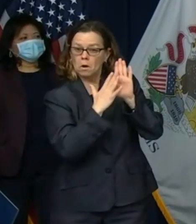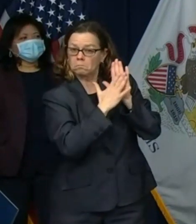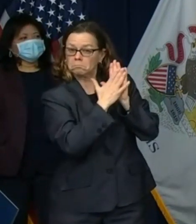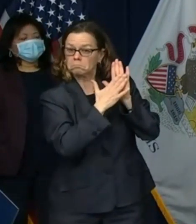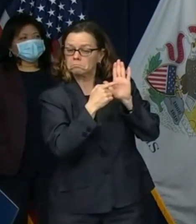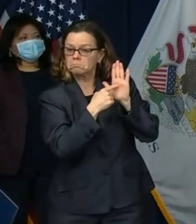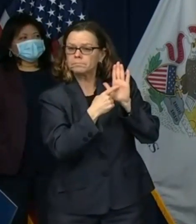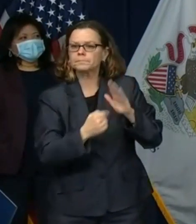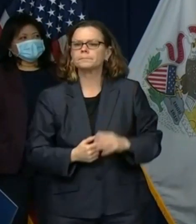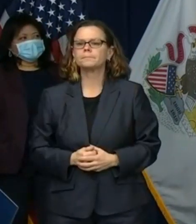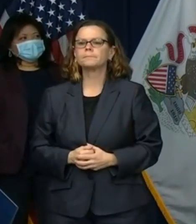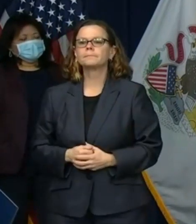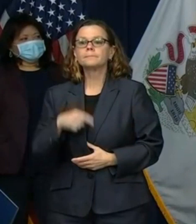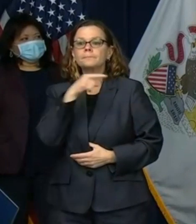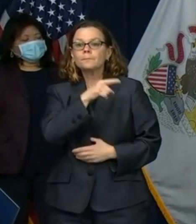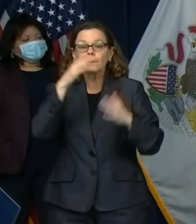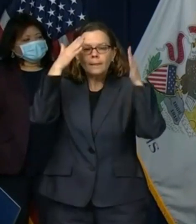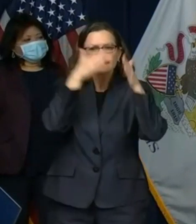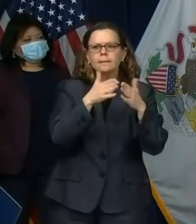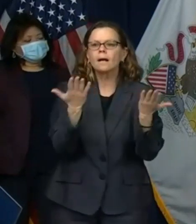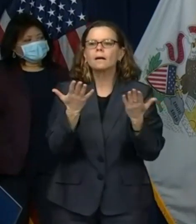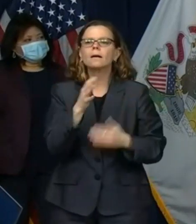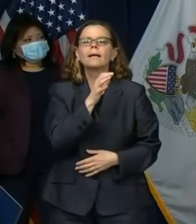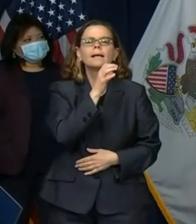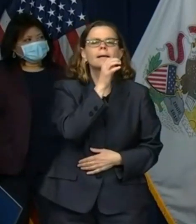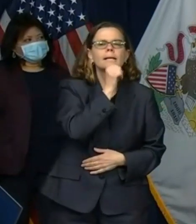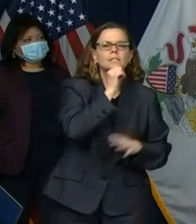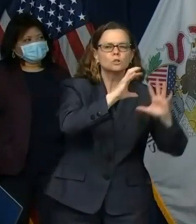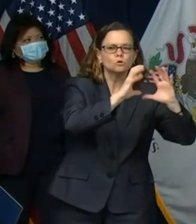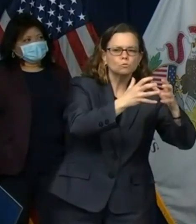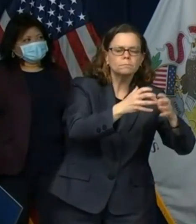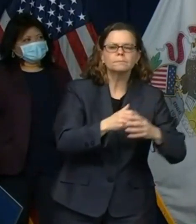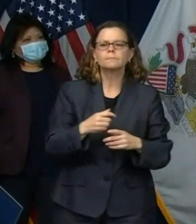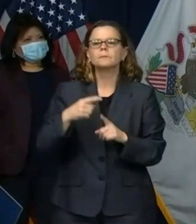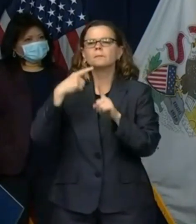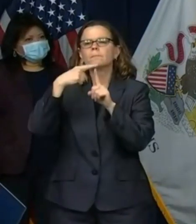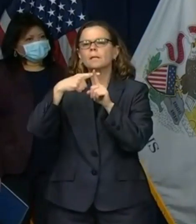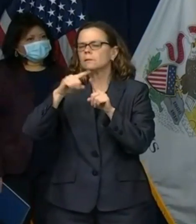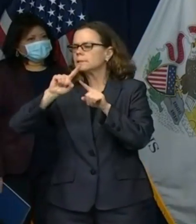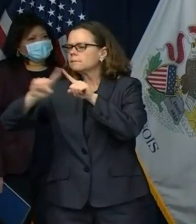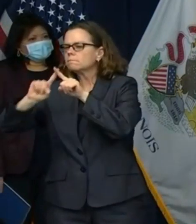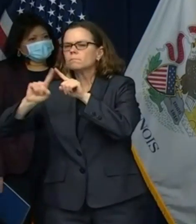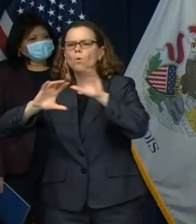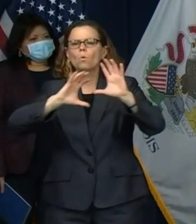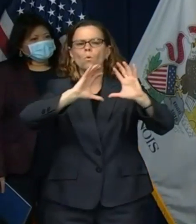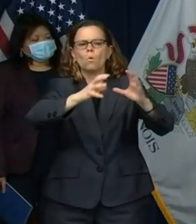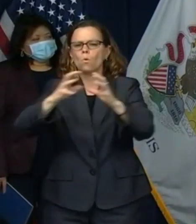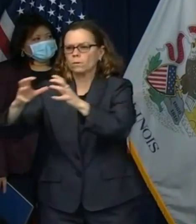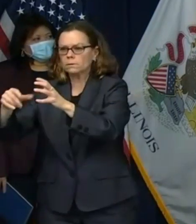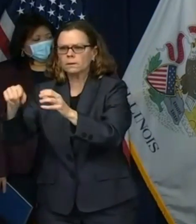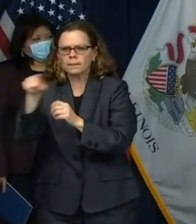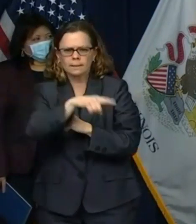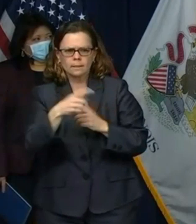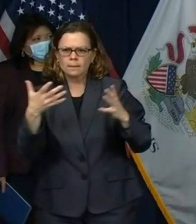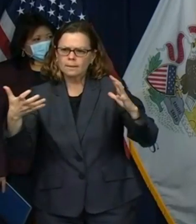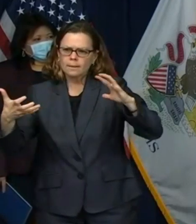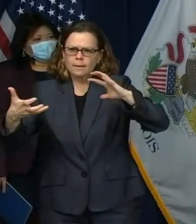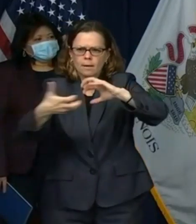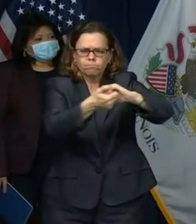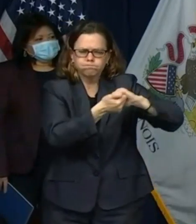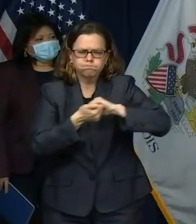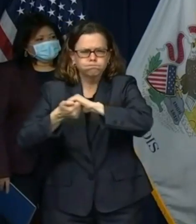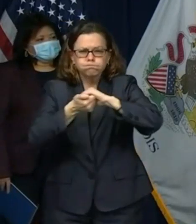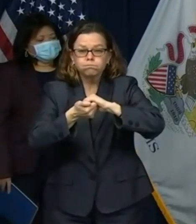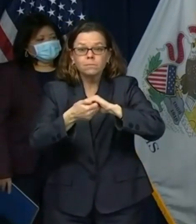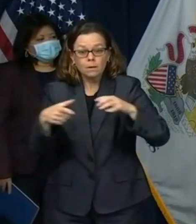vermilion county and 50 volunteers to deliver 5 000 emergency food packs